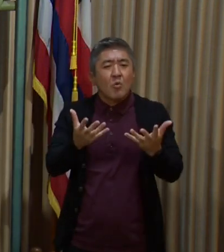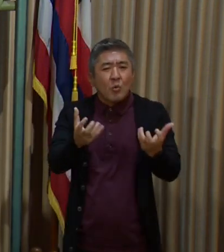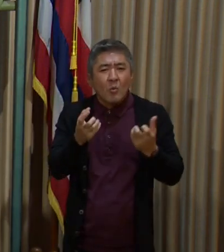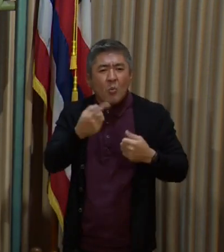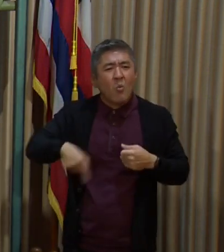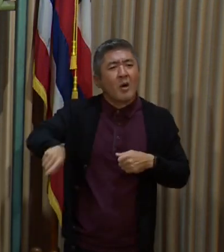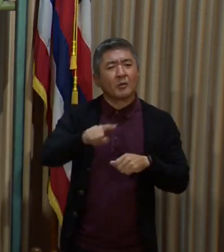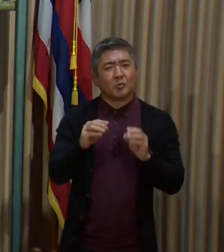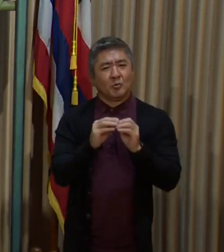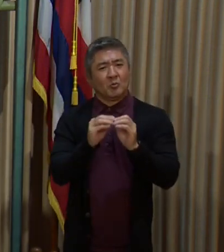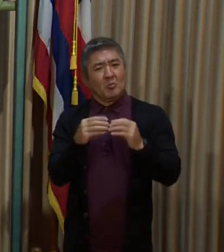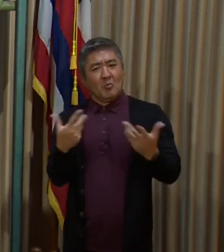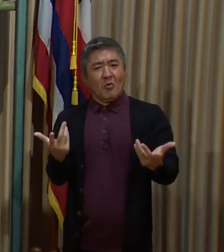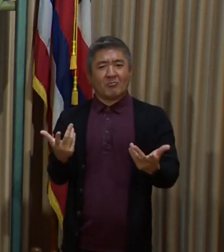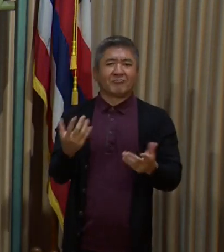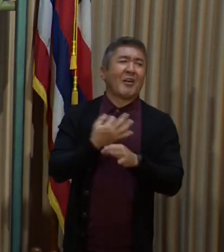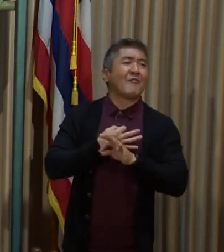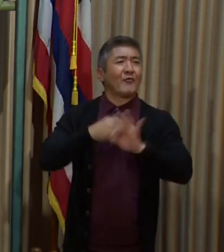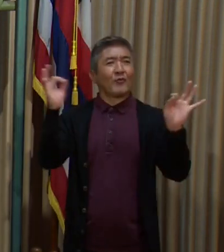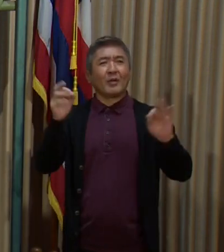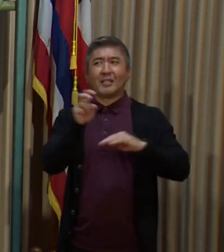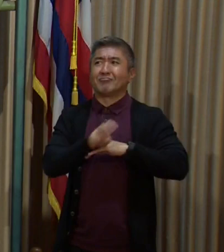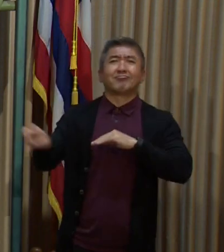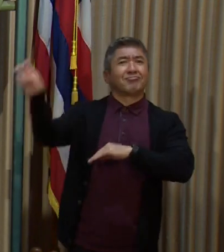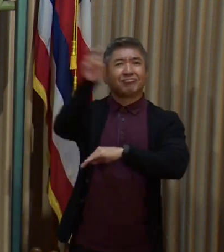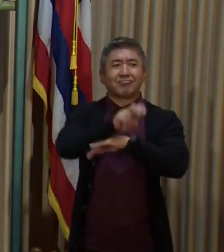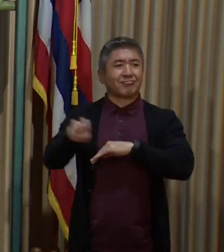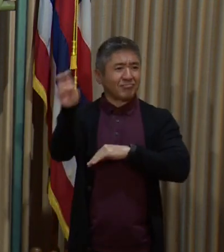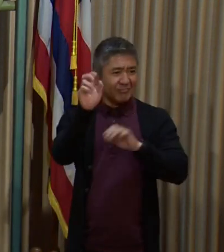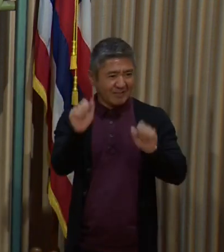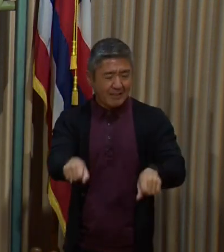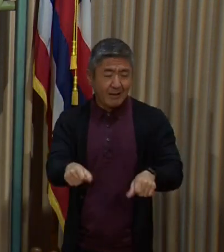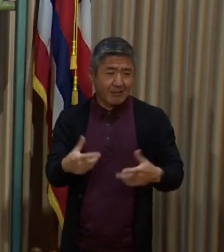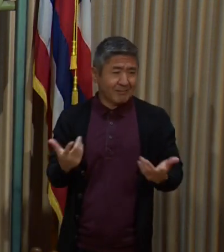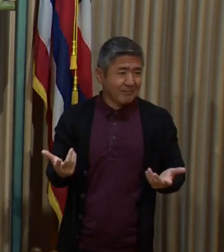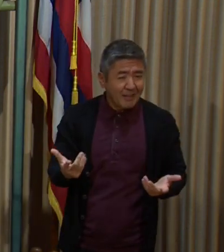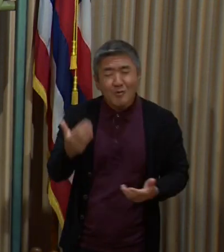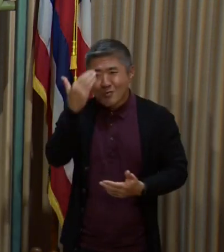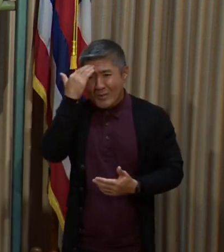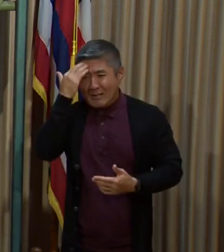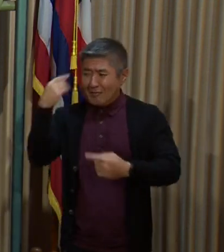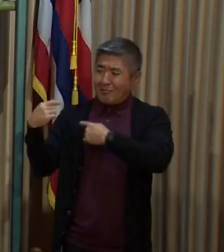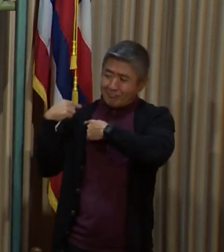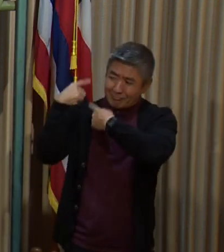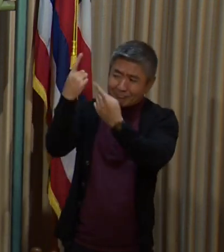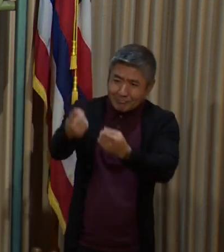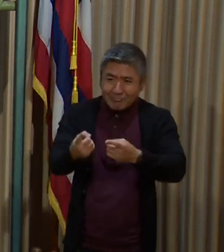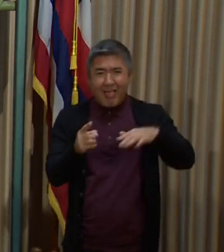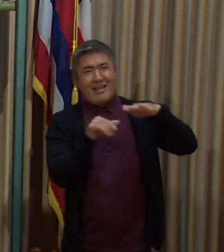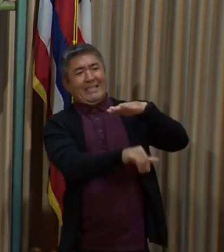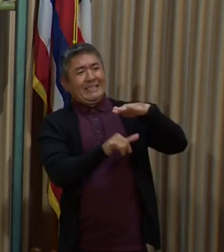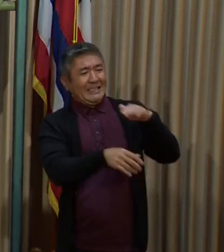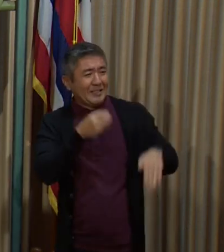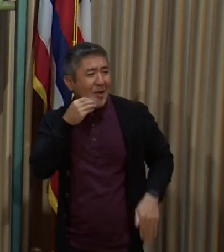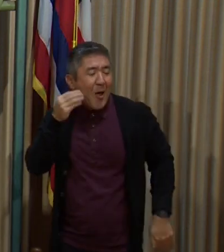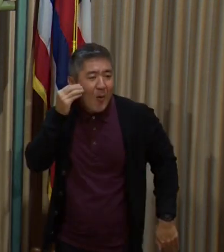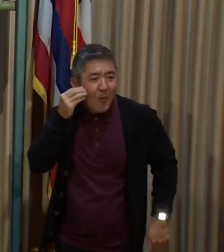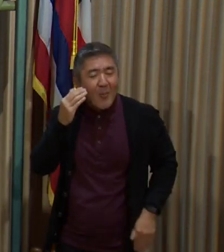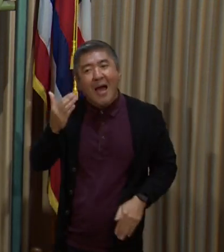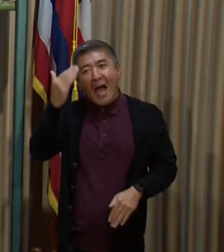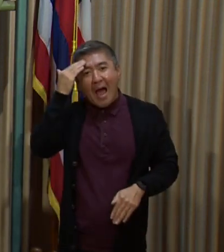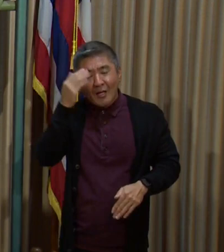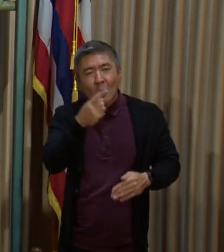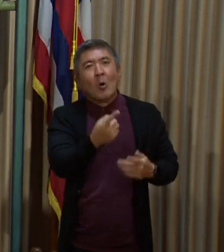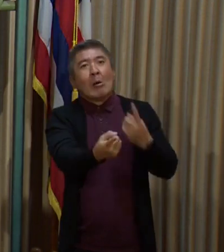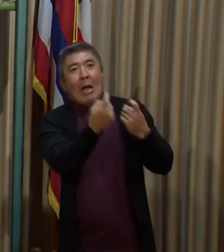and help them to just deal with the crisis that really kept people at home for quite a long time. I know that question will keep coming up, but it should be